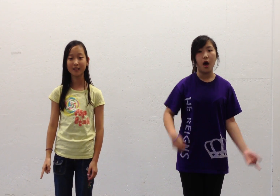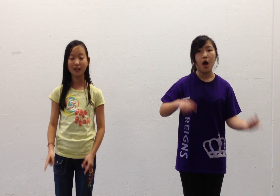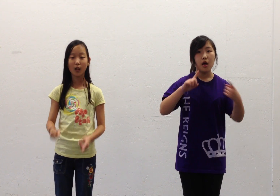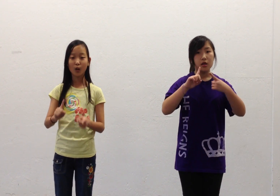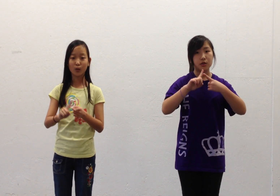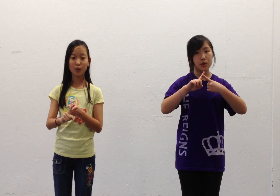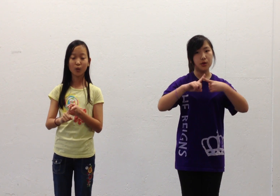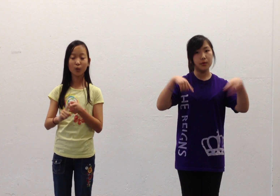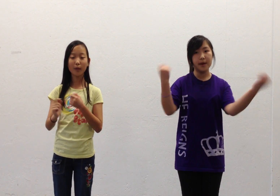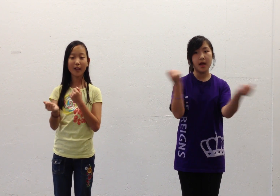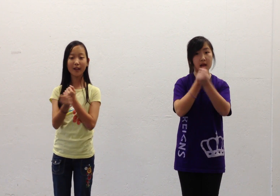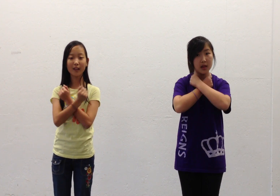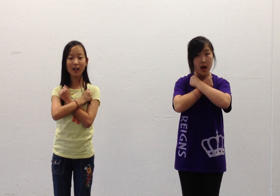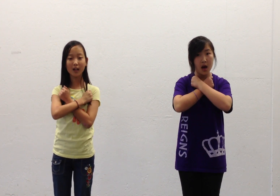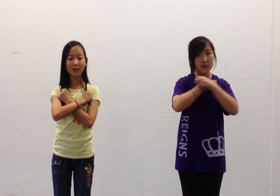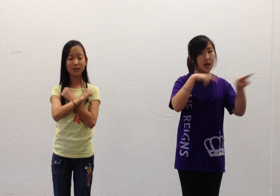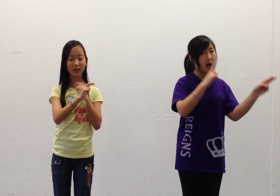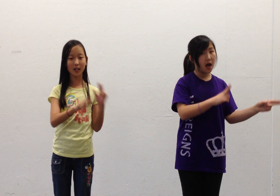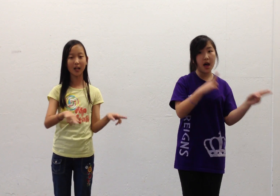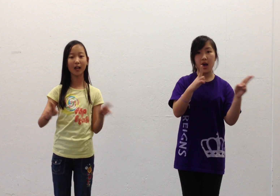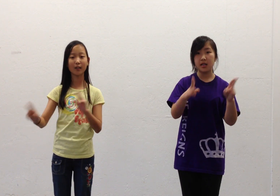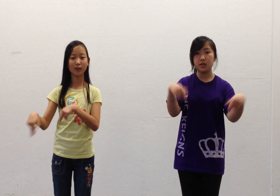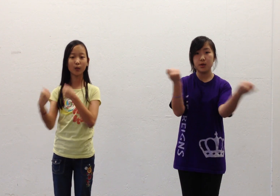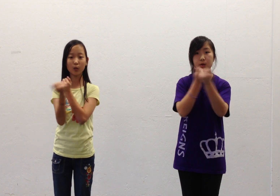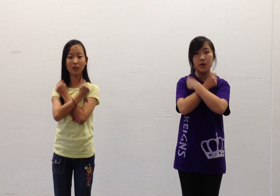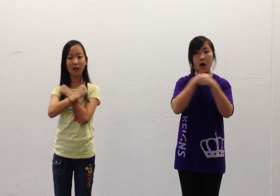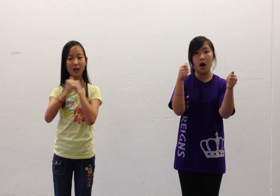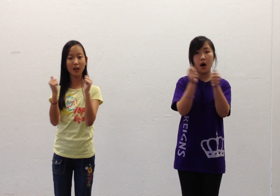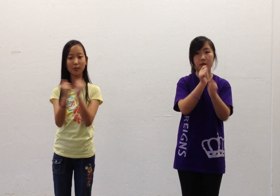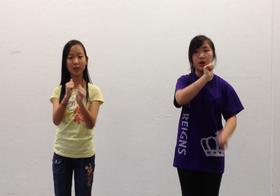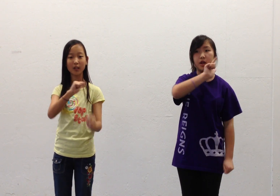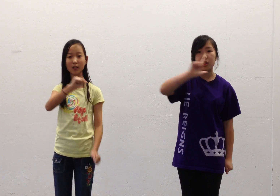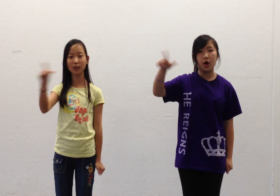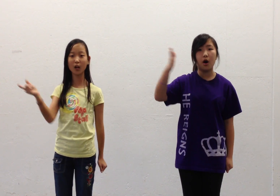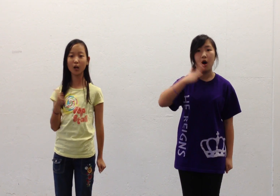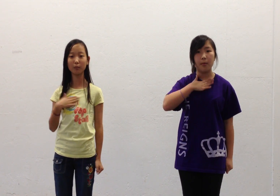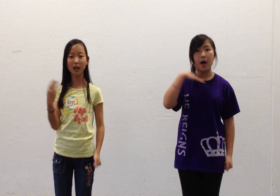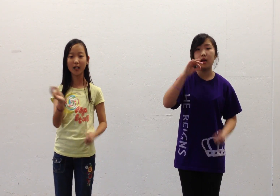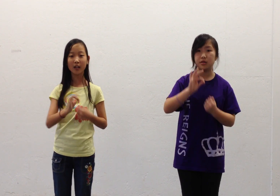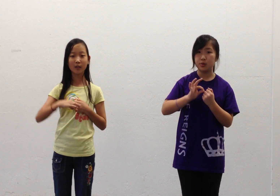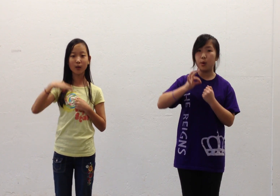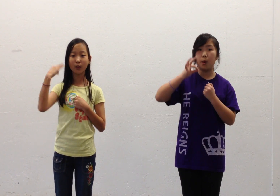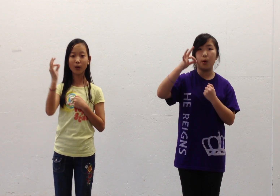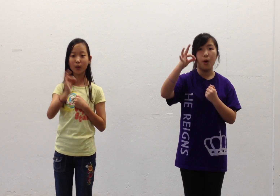to be loved as to love with all my soul.